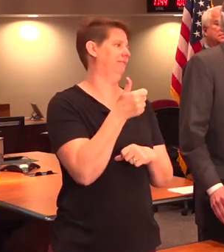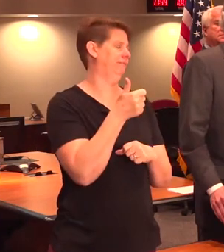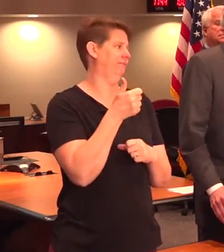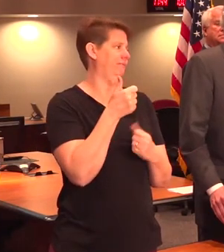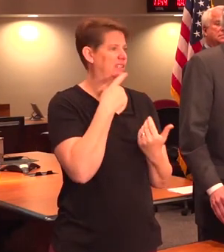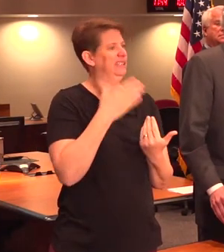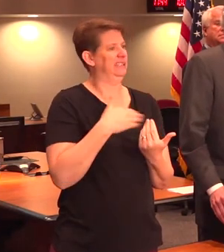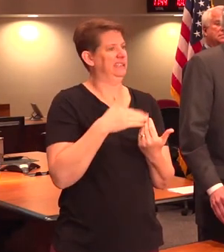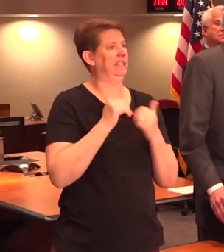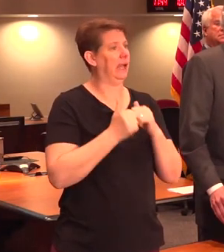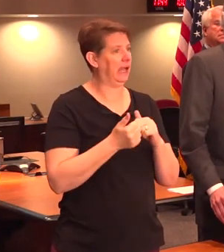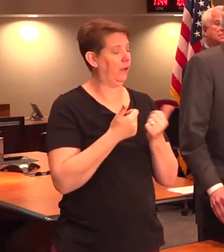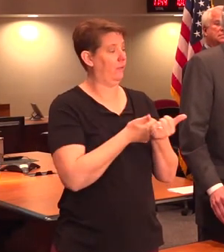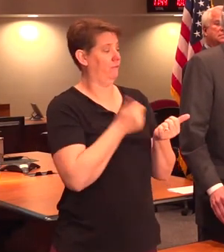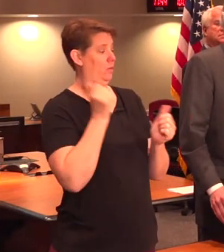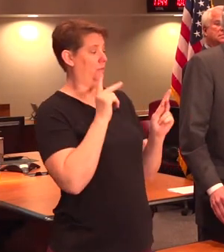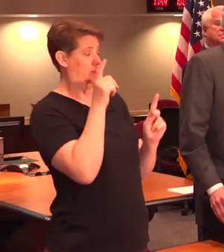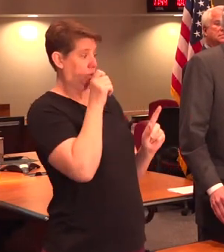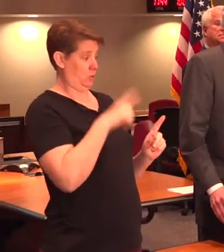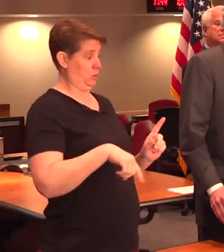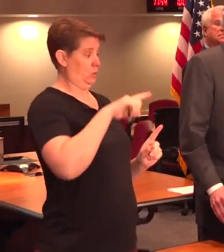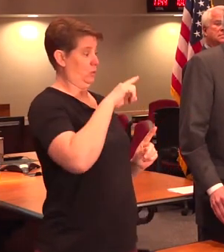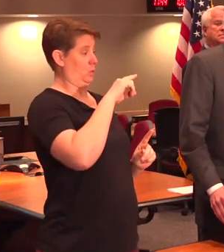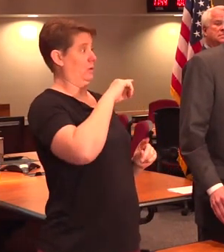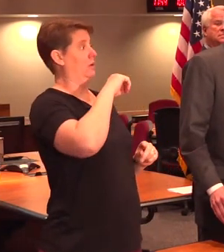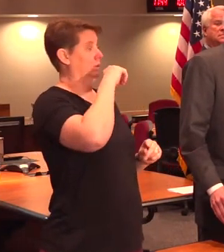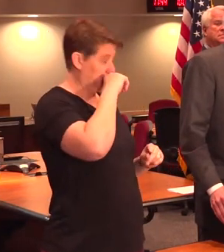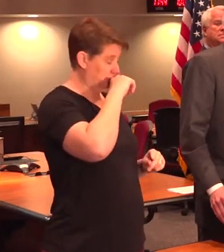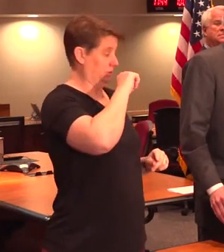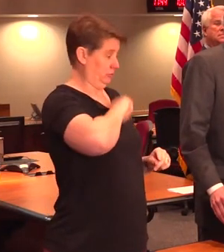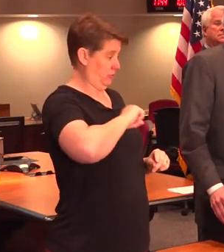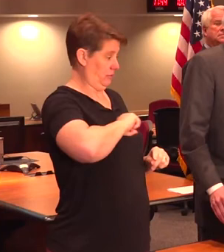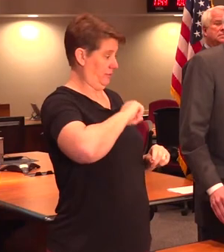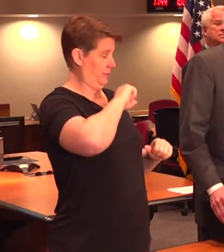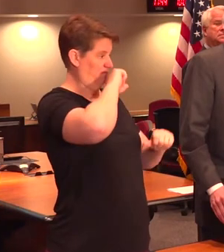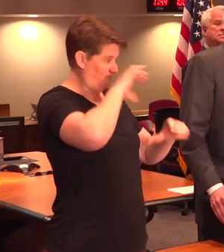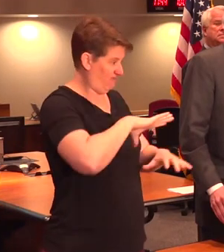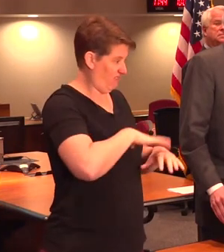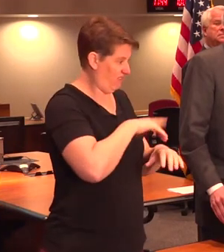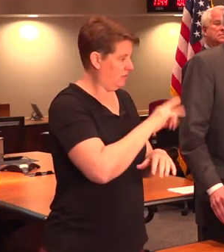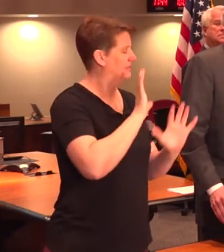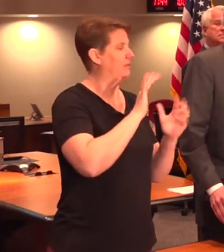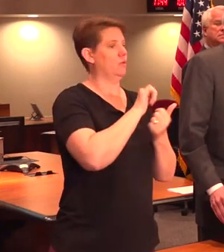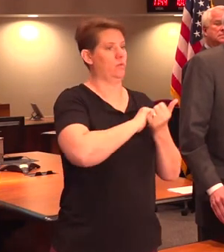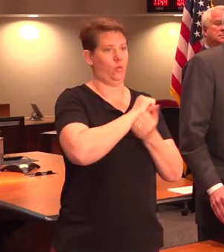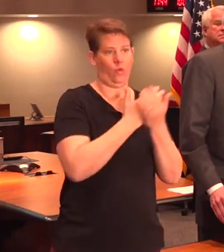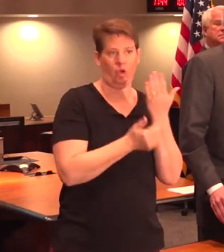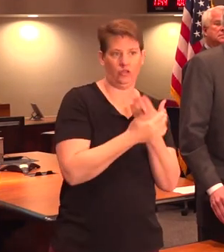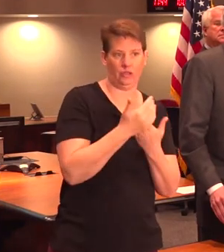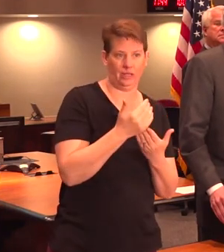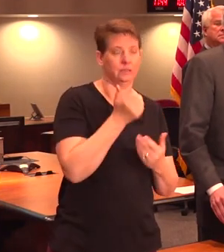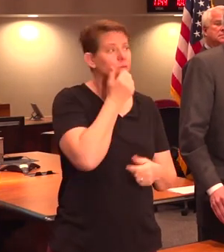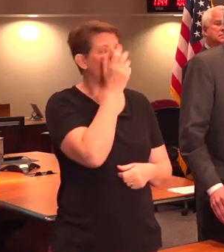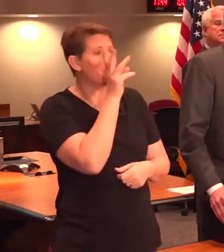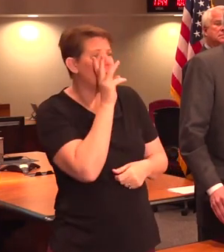by staying away from people who are coughing and sneezing on you. Wash your hands. Warm water and soap.